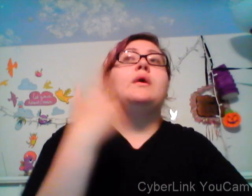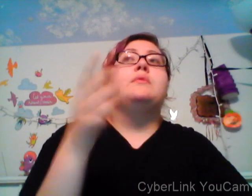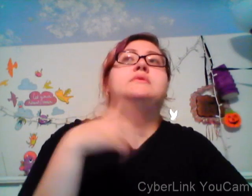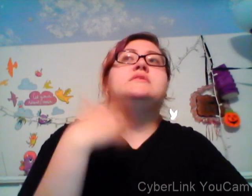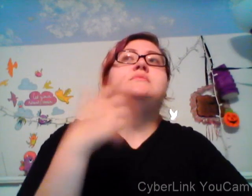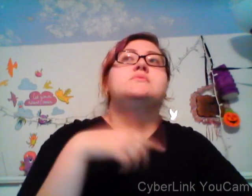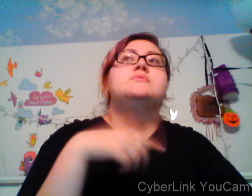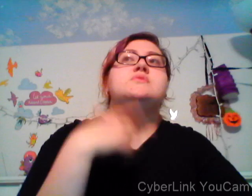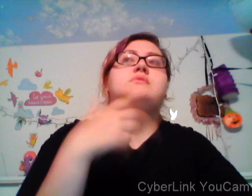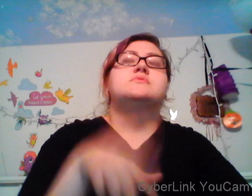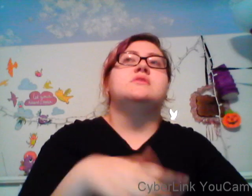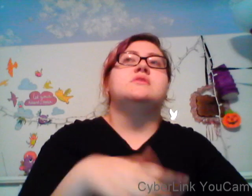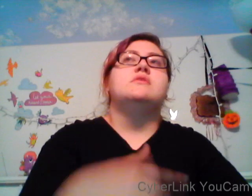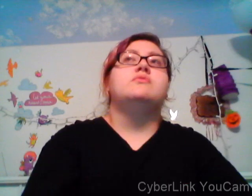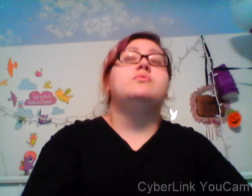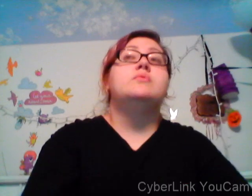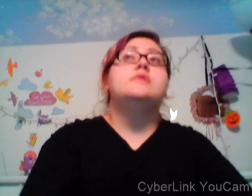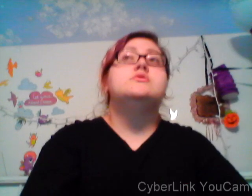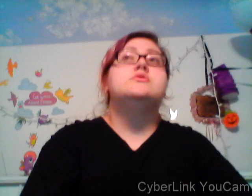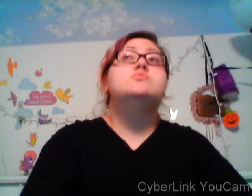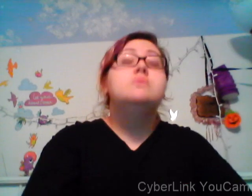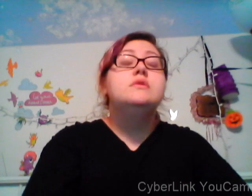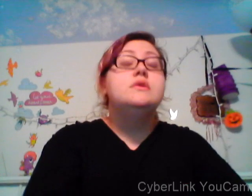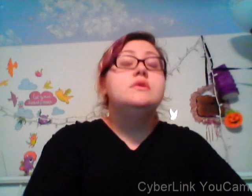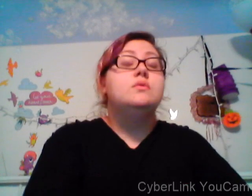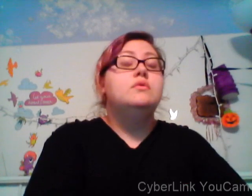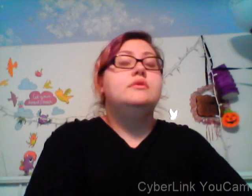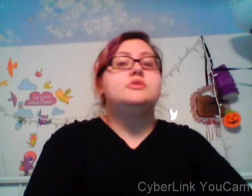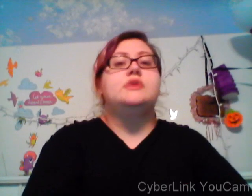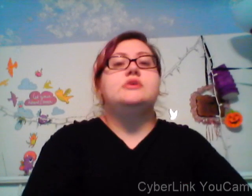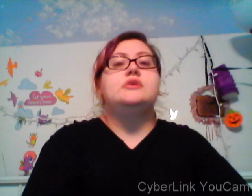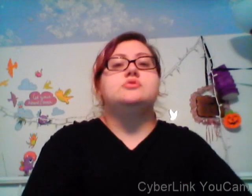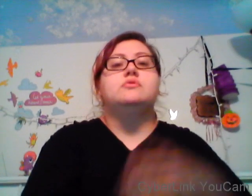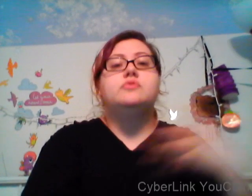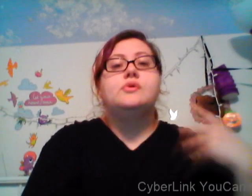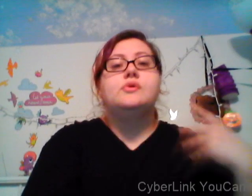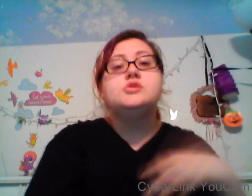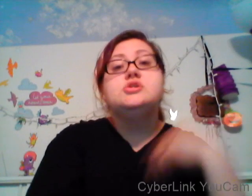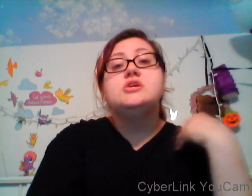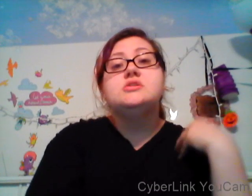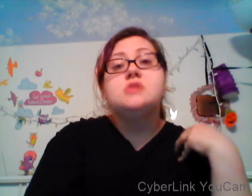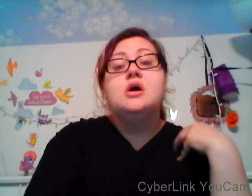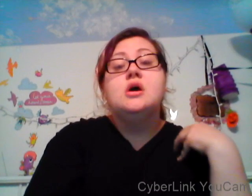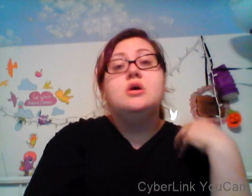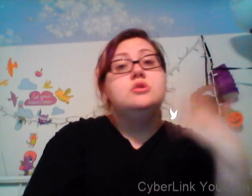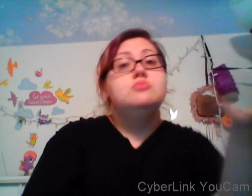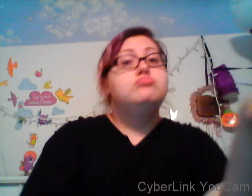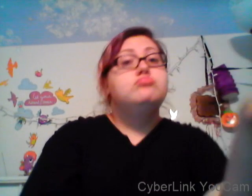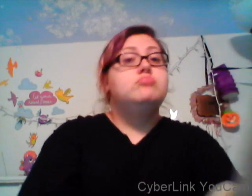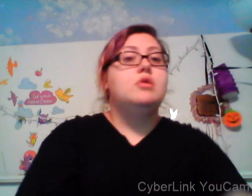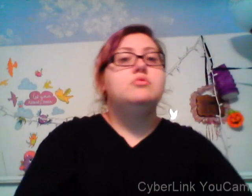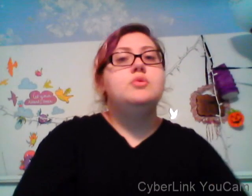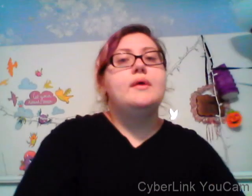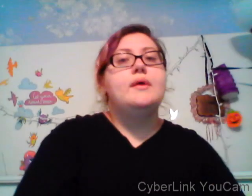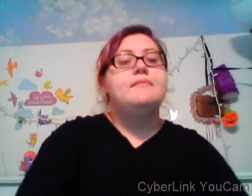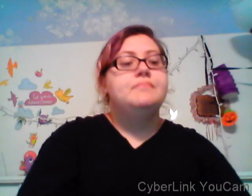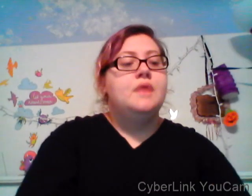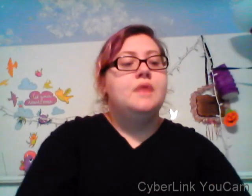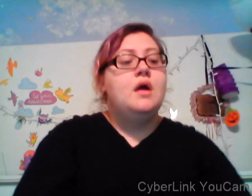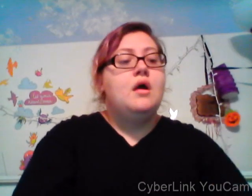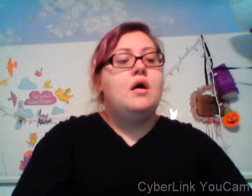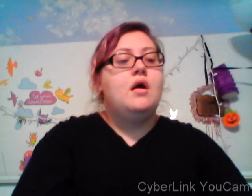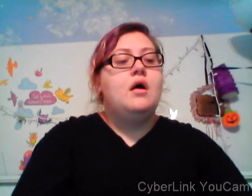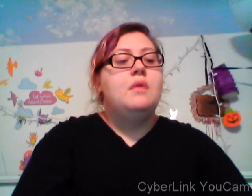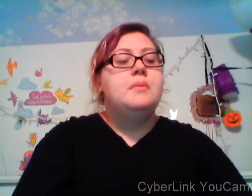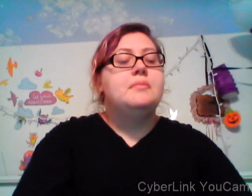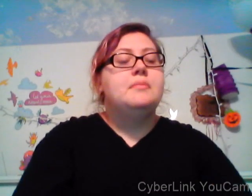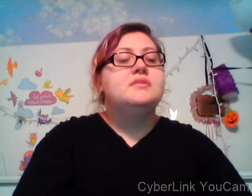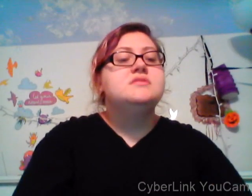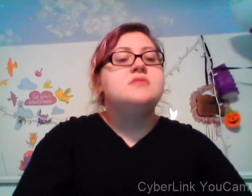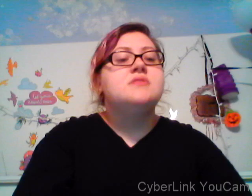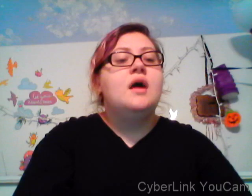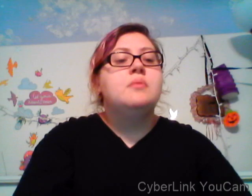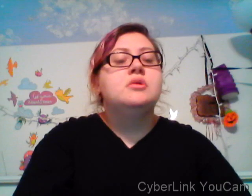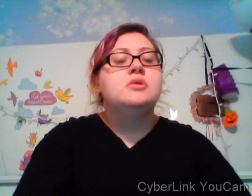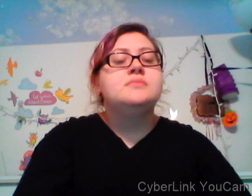the mountain and stuff and you can see it and you can pull off and you can take really amazing pictures and that's what we did the first year we saw it